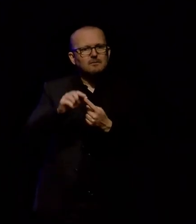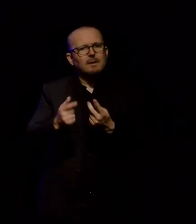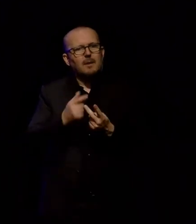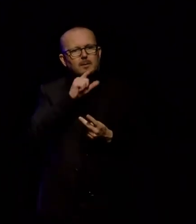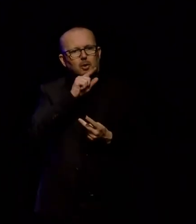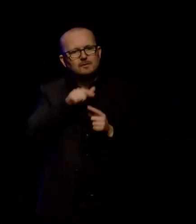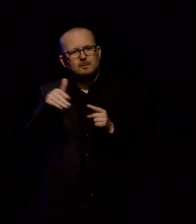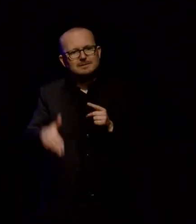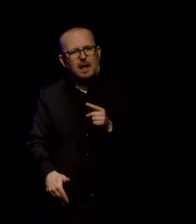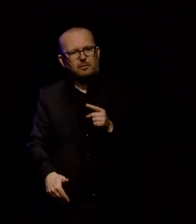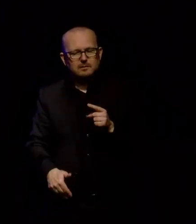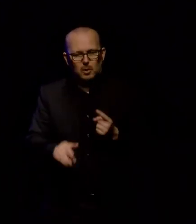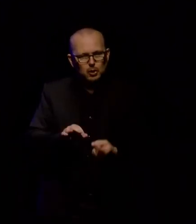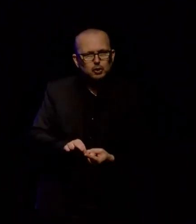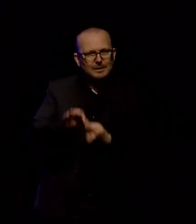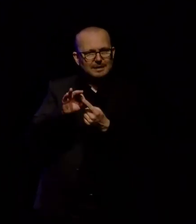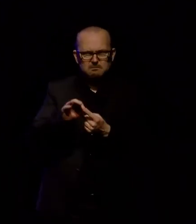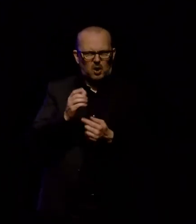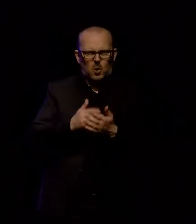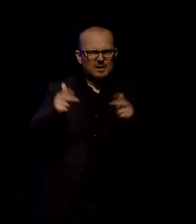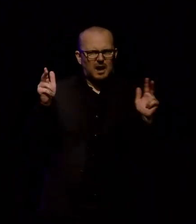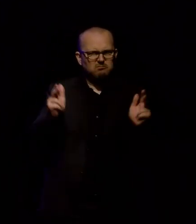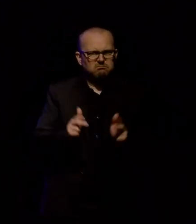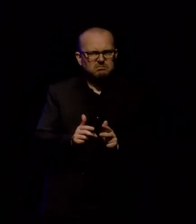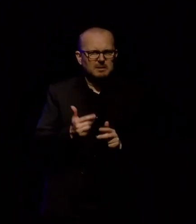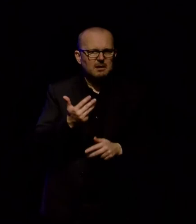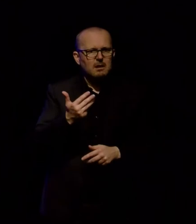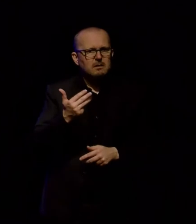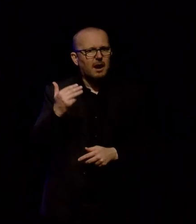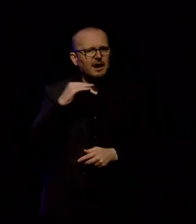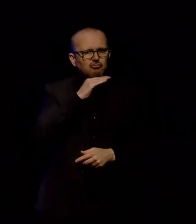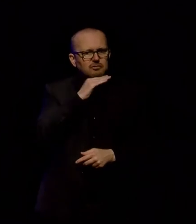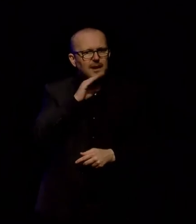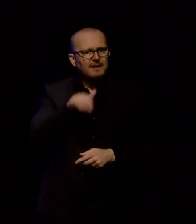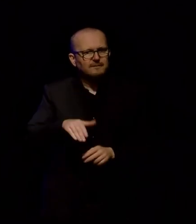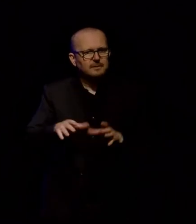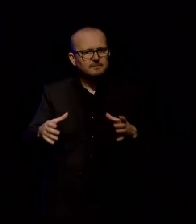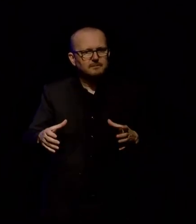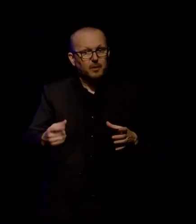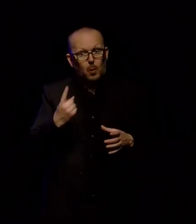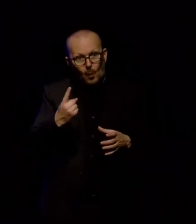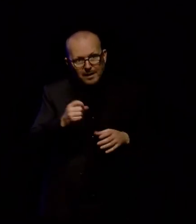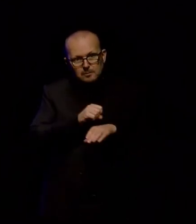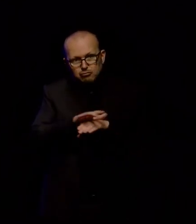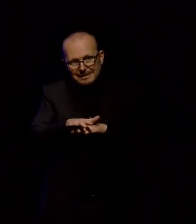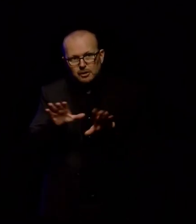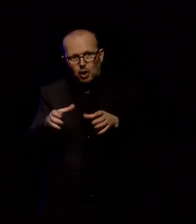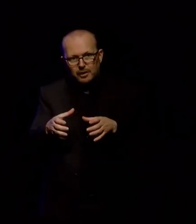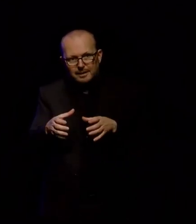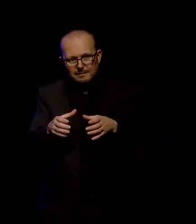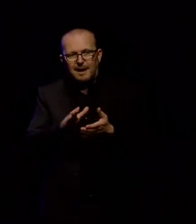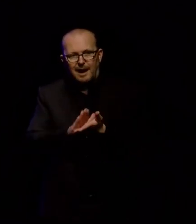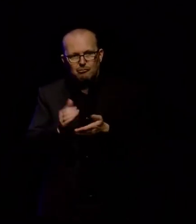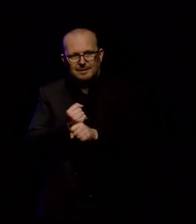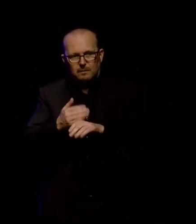important to save the 900 or so we have left. Currently, spotted shags have only one major breeding colony in the whole Riki Gulf, so we decided we